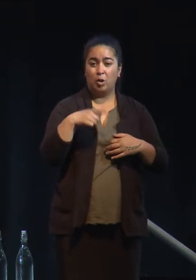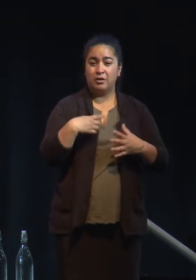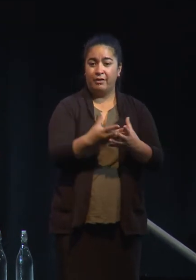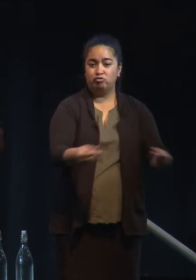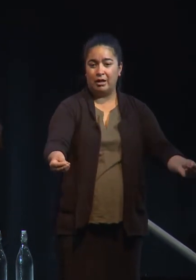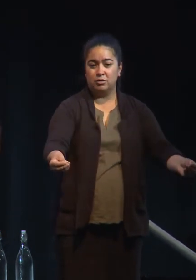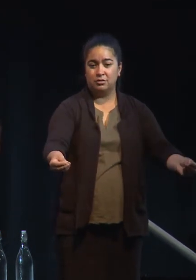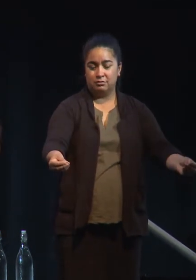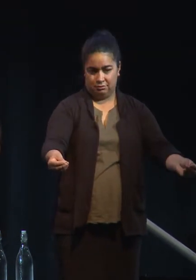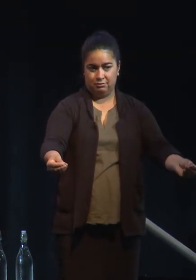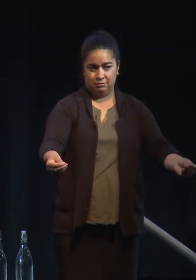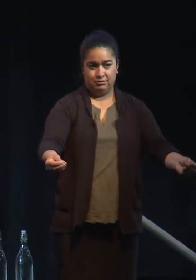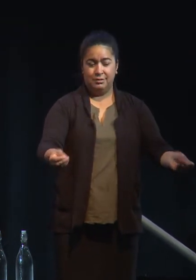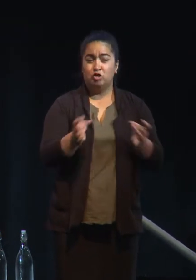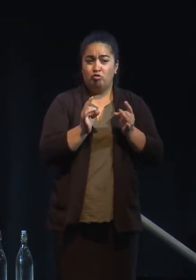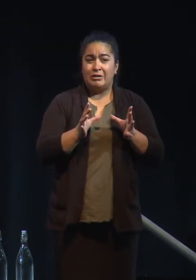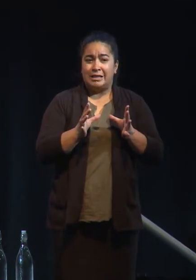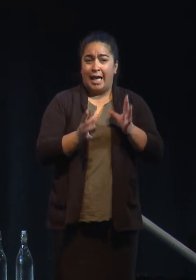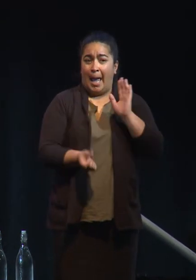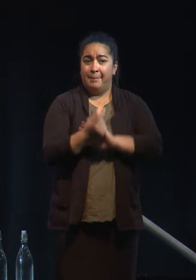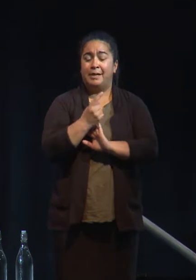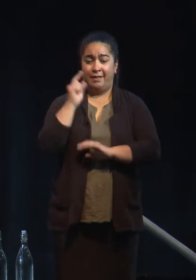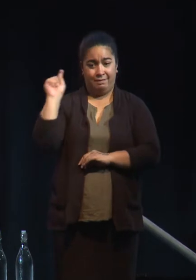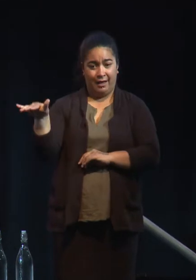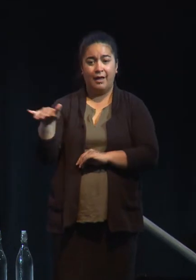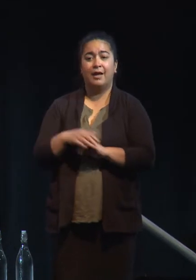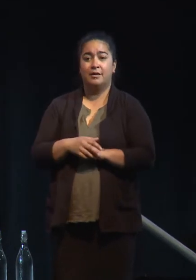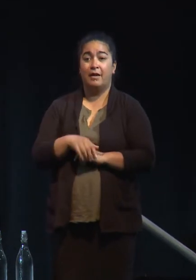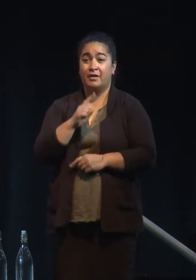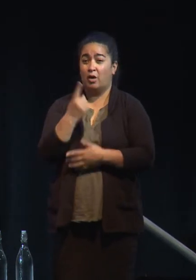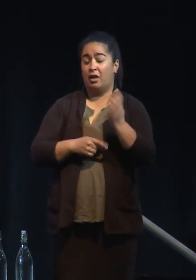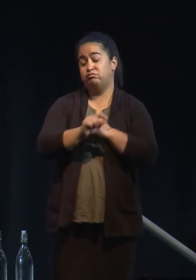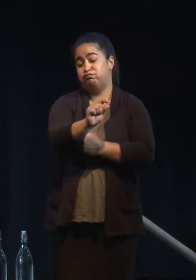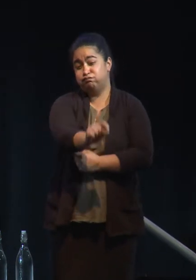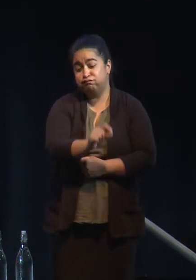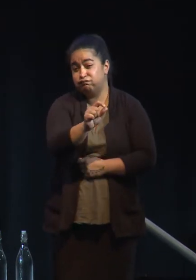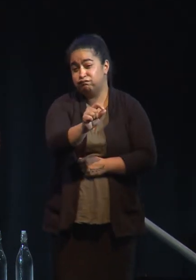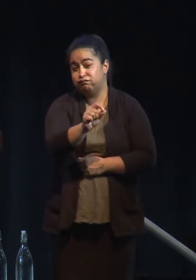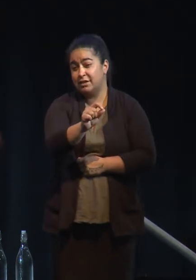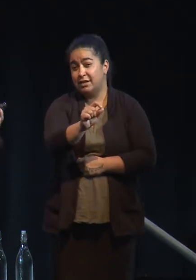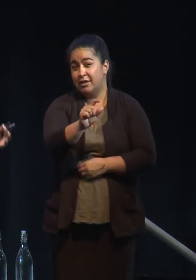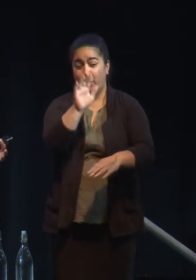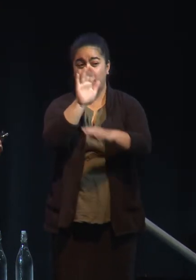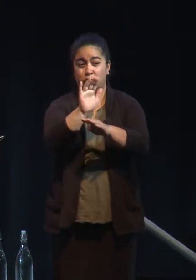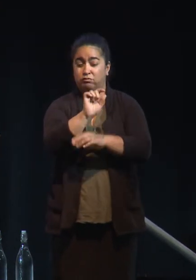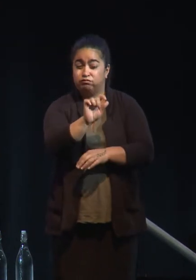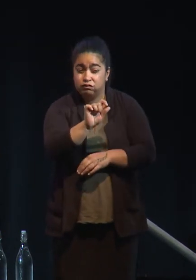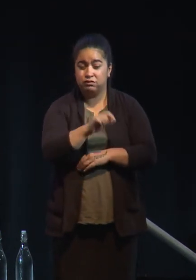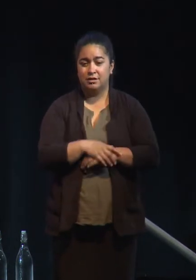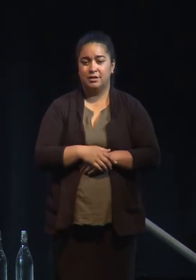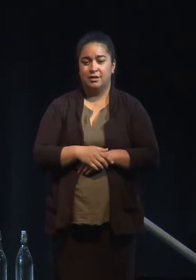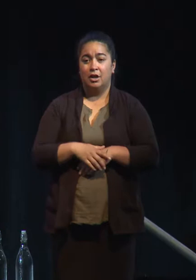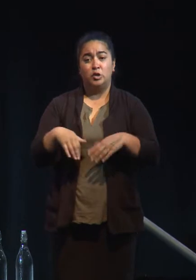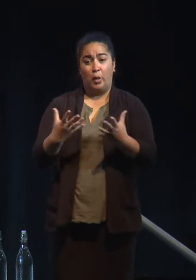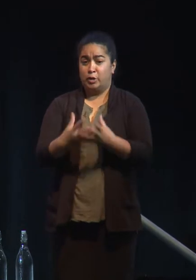It's happening. It's happening now. But this is just a glimpse of the future. So what's the solution?